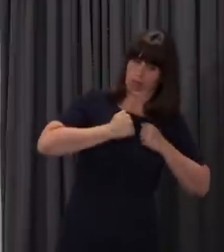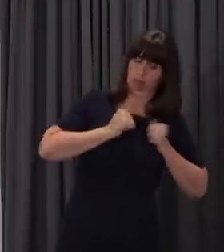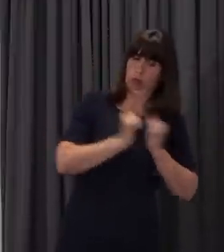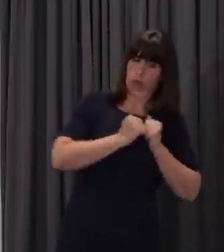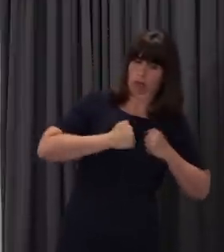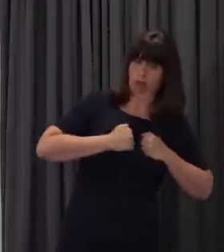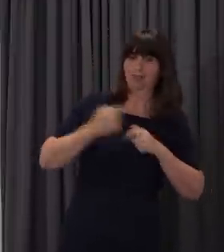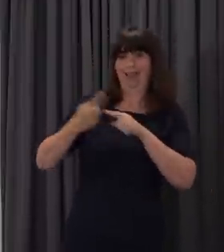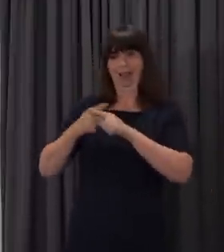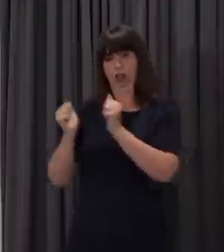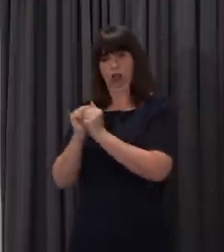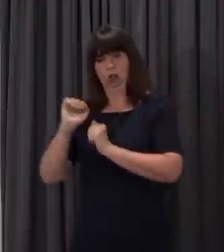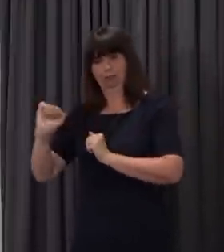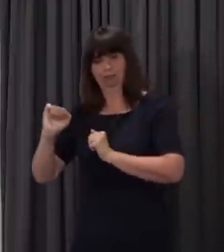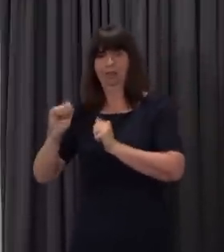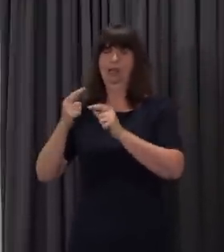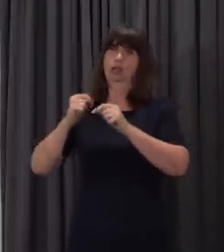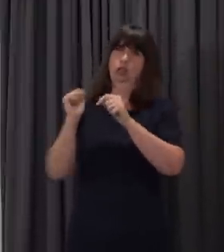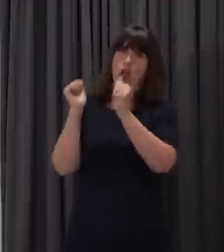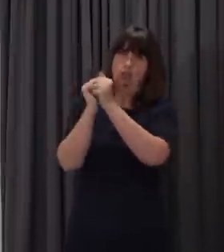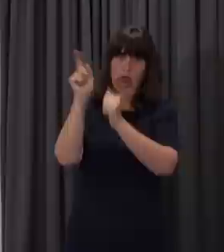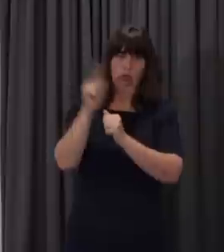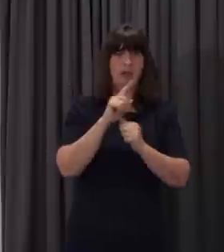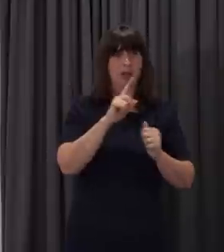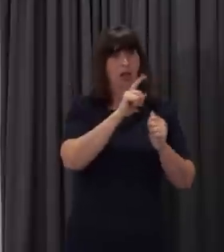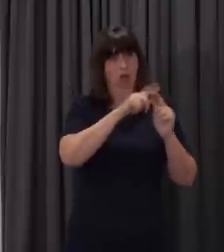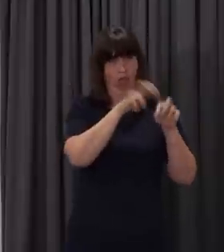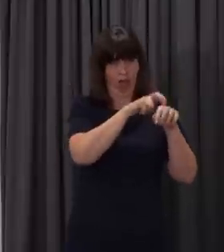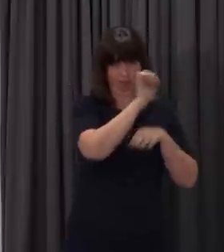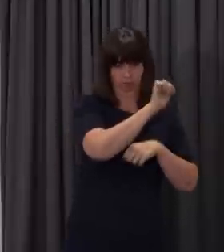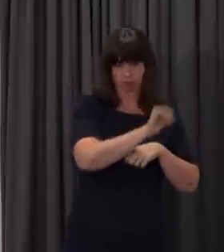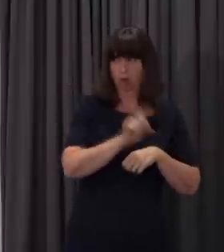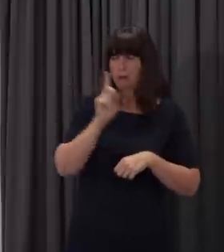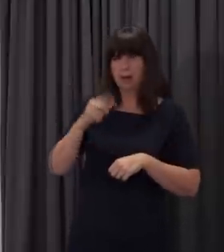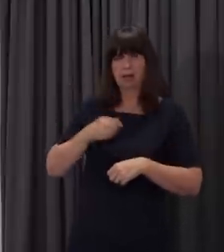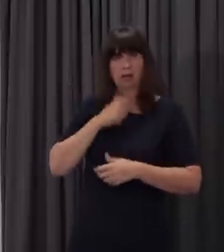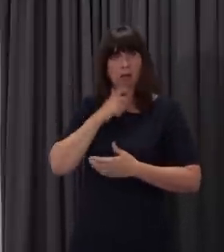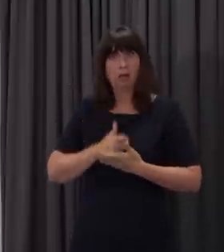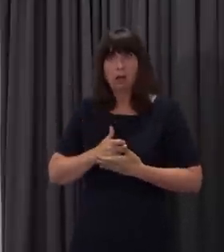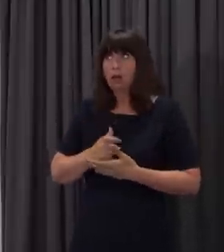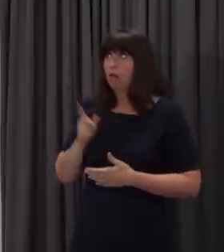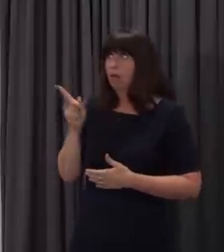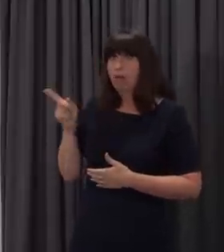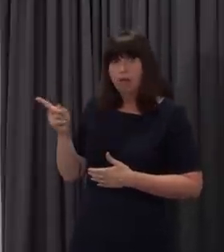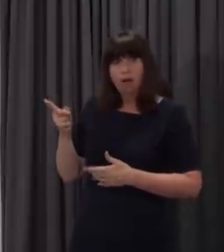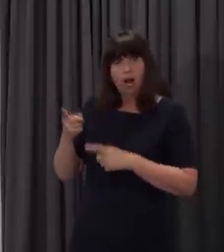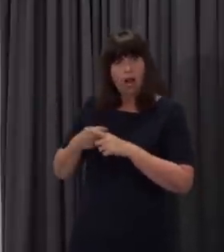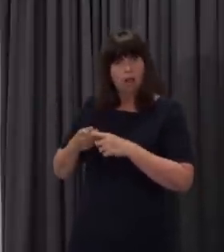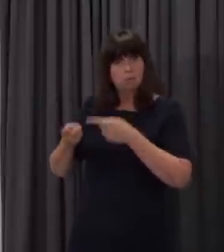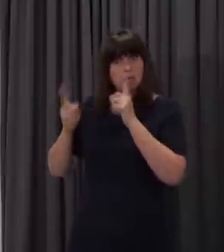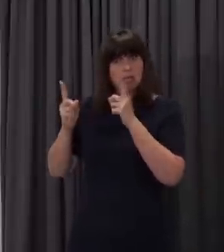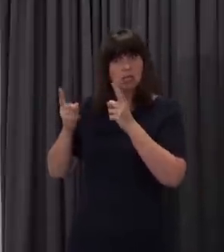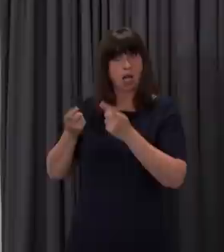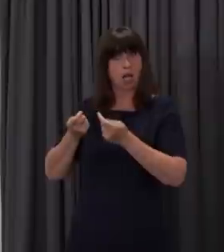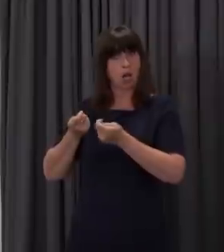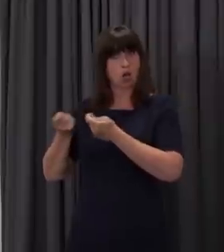So it is a great concern to me that the Minister has decided to not just have student